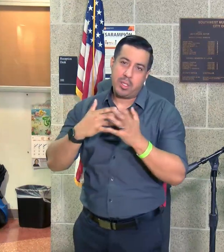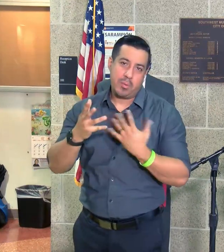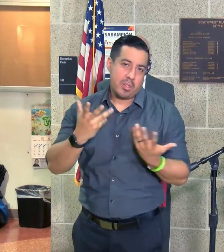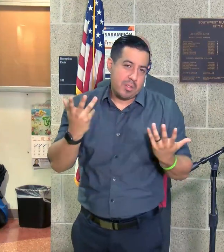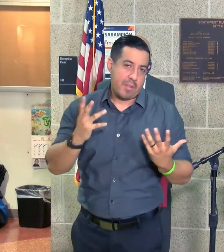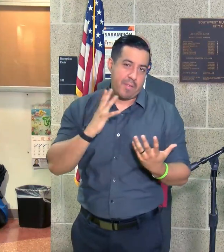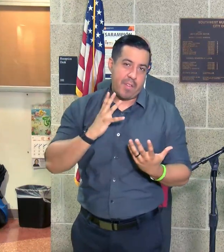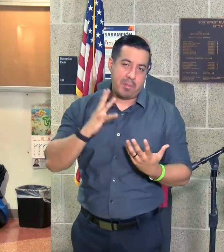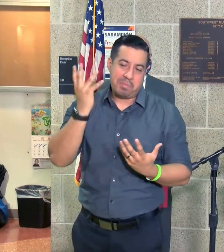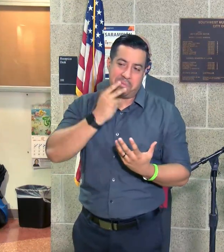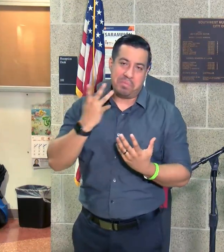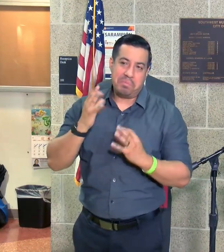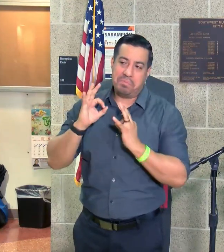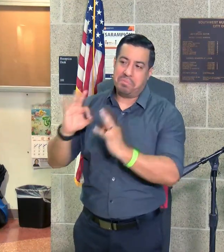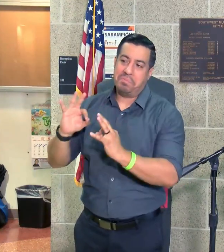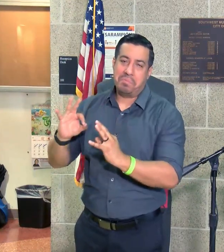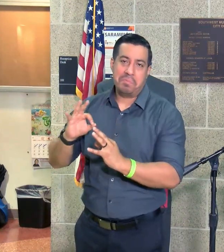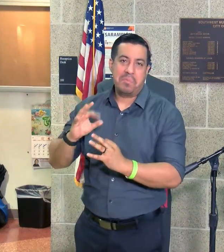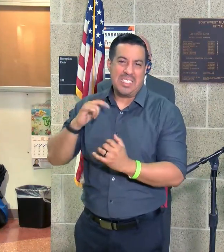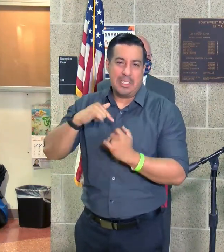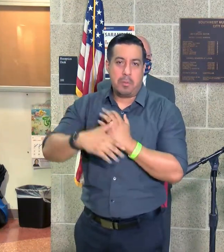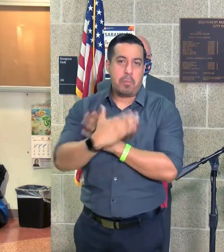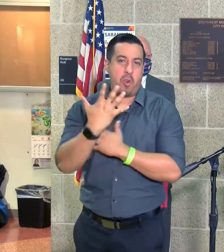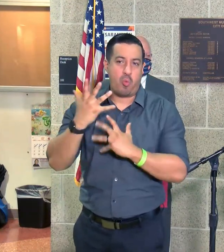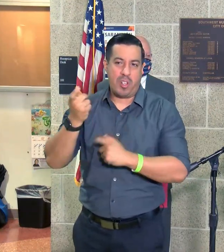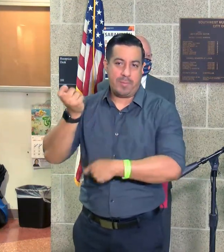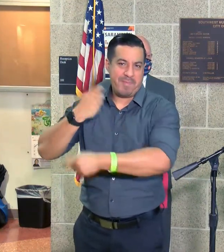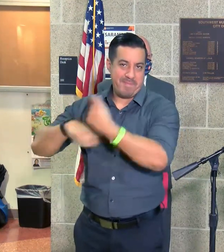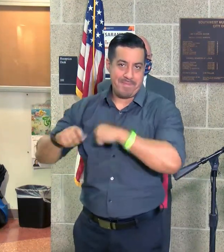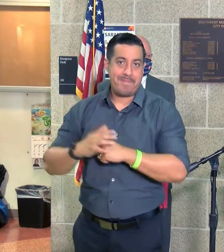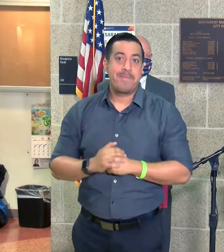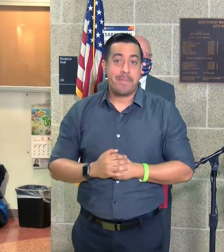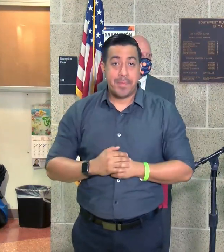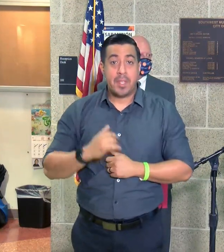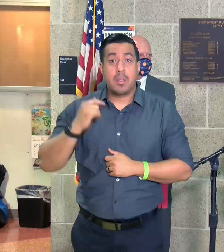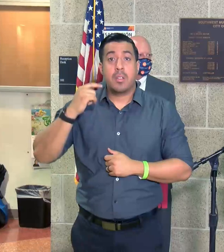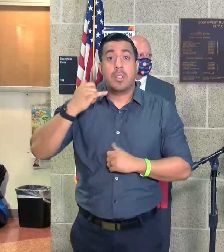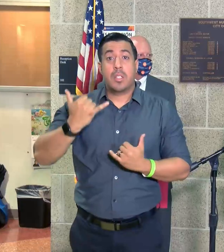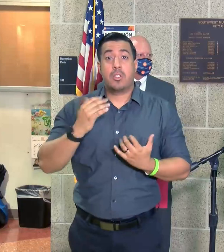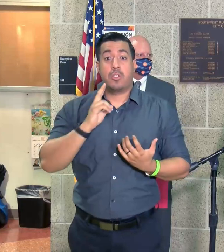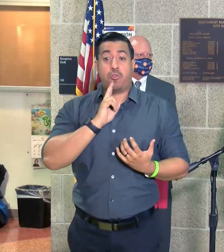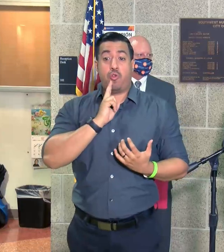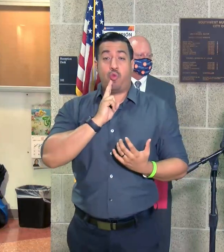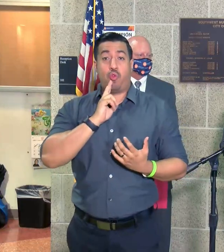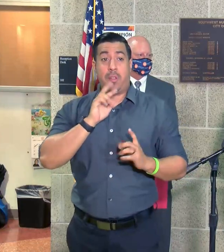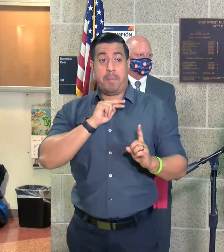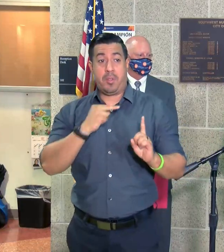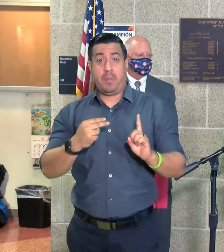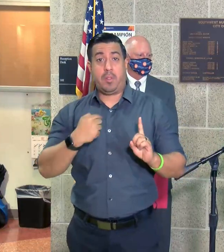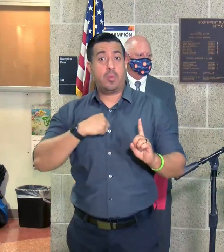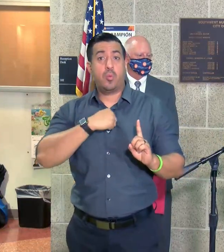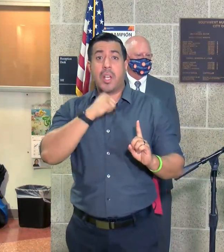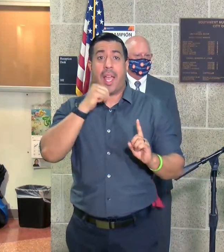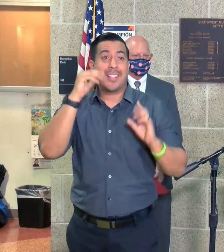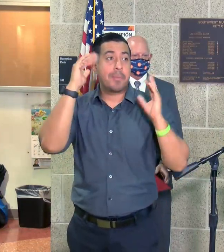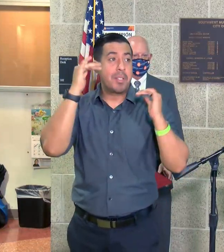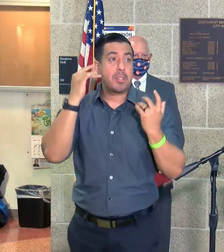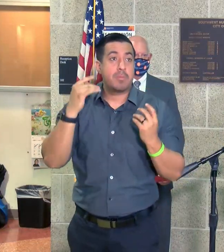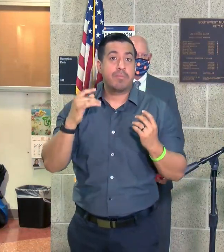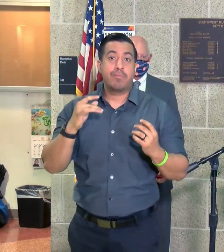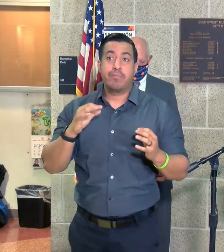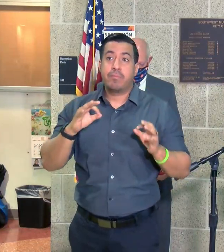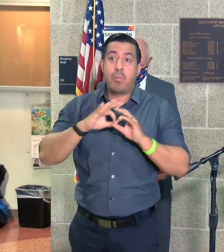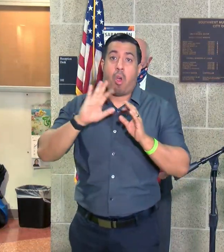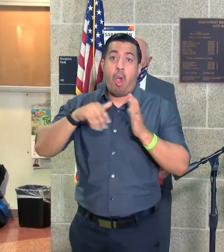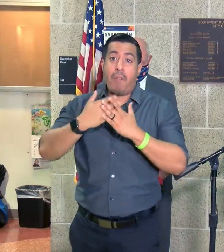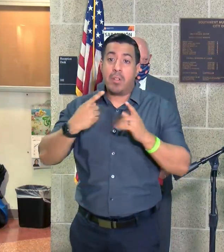view of what has just taken place early this morning. So from the city of Houston's perspective, we're not anticipating any major